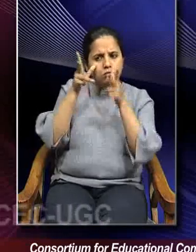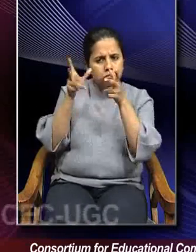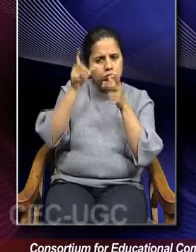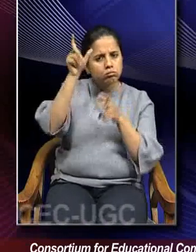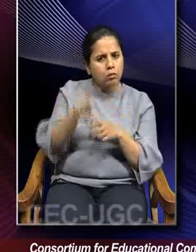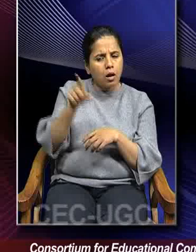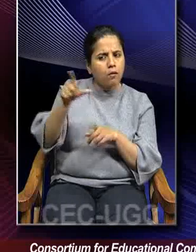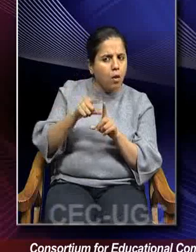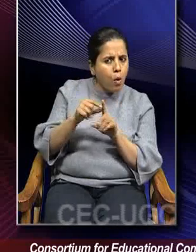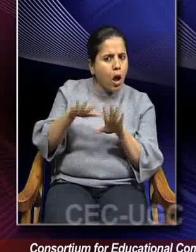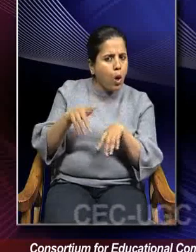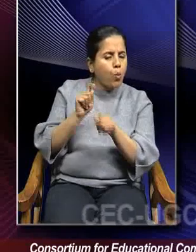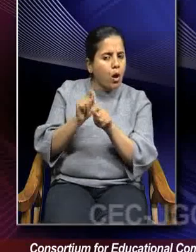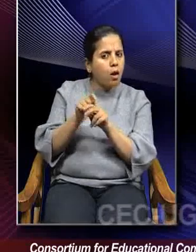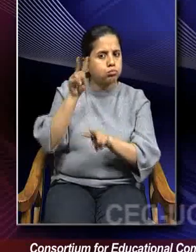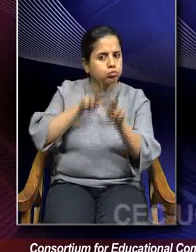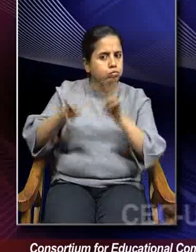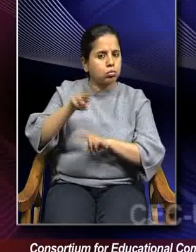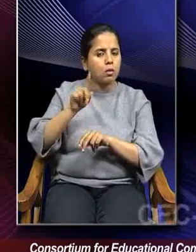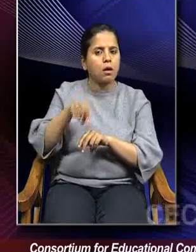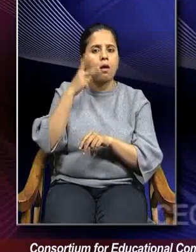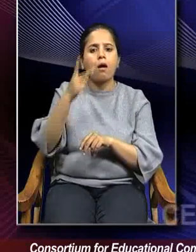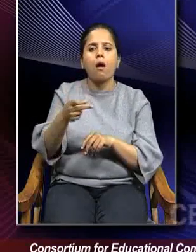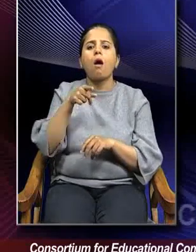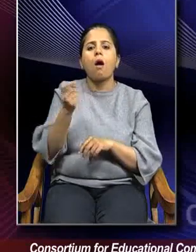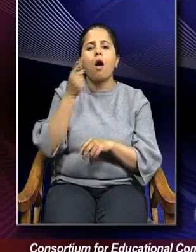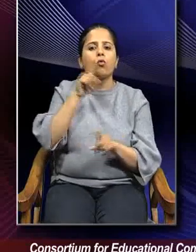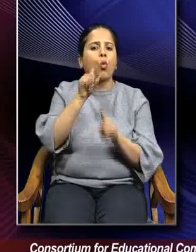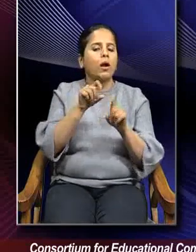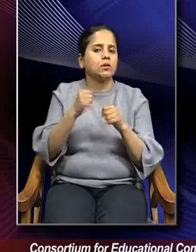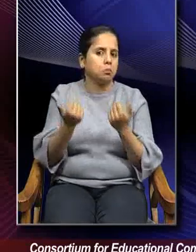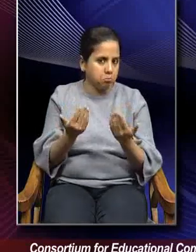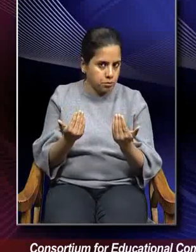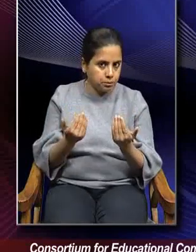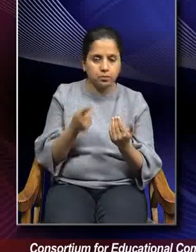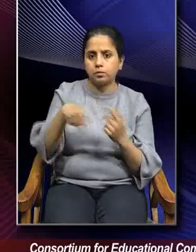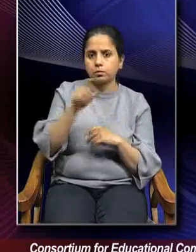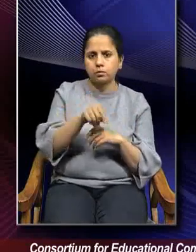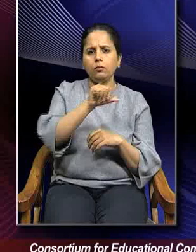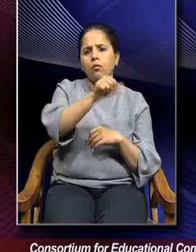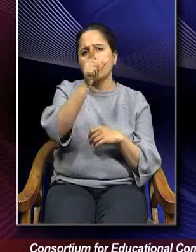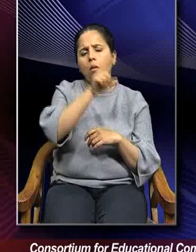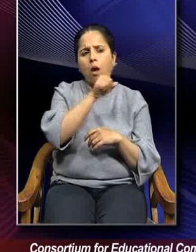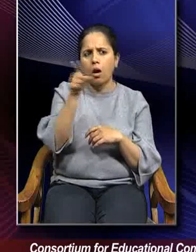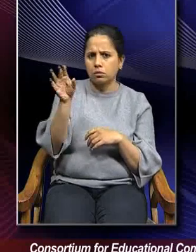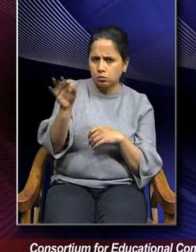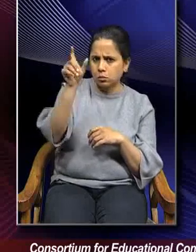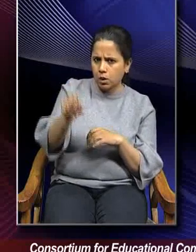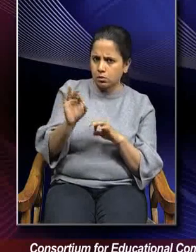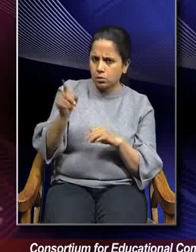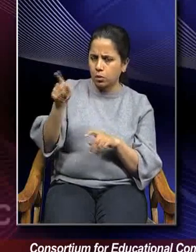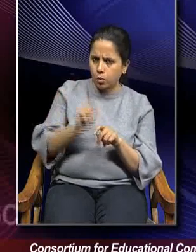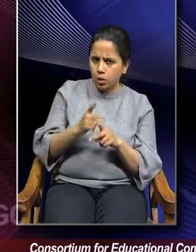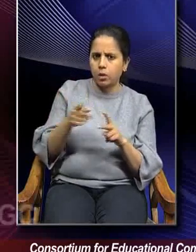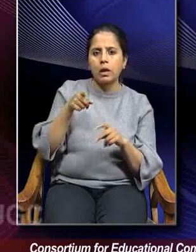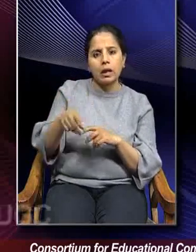dealings with others get references to make inquiries you can do, you can get references from people. And this is why